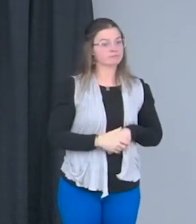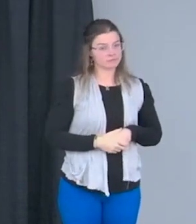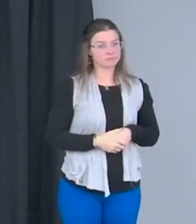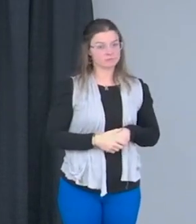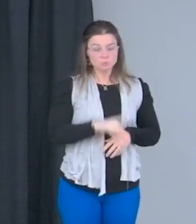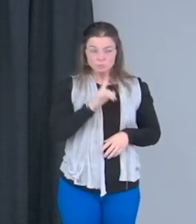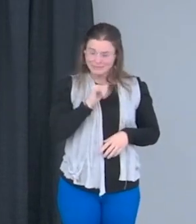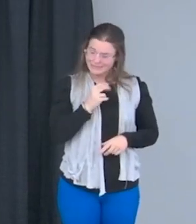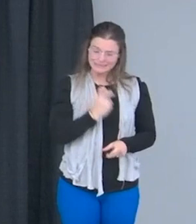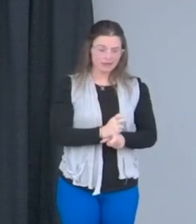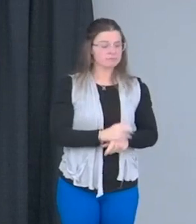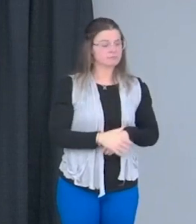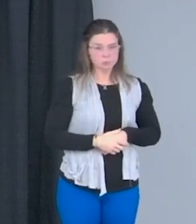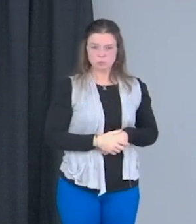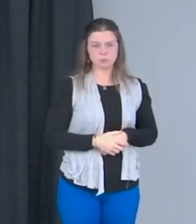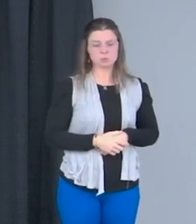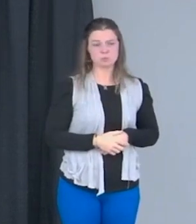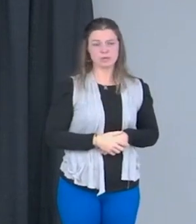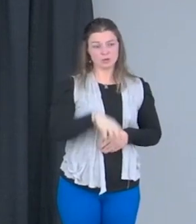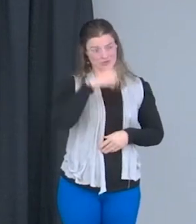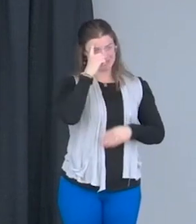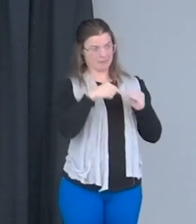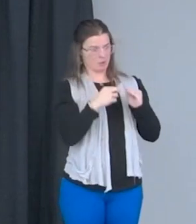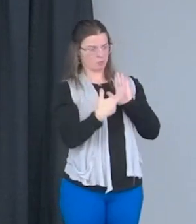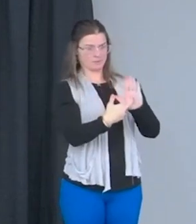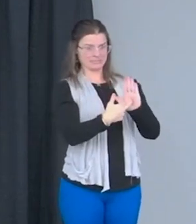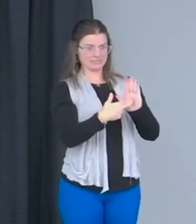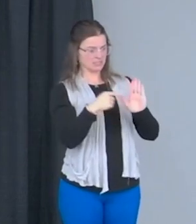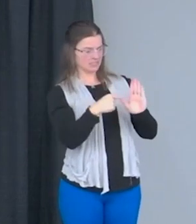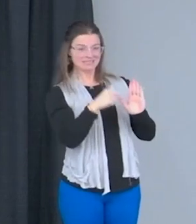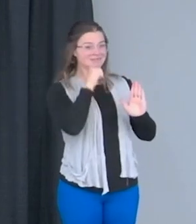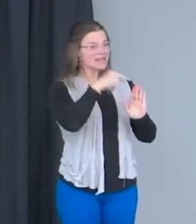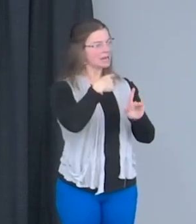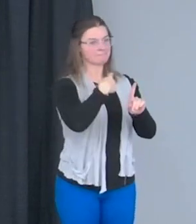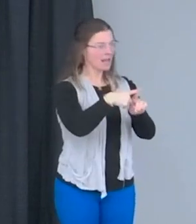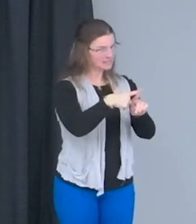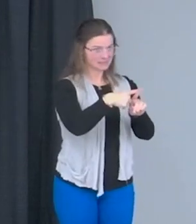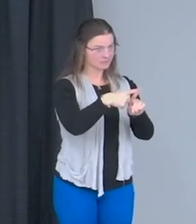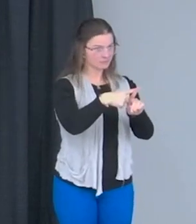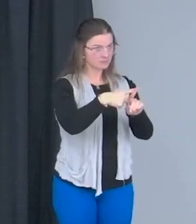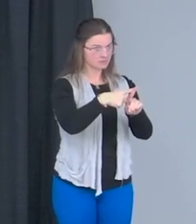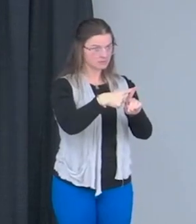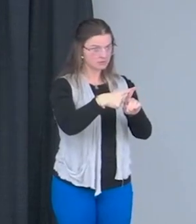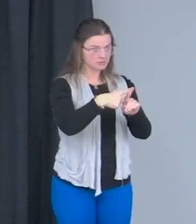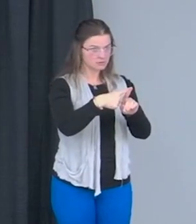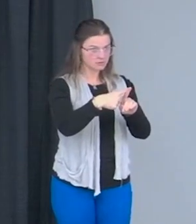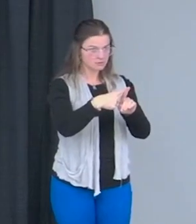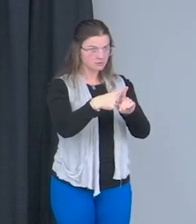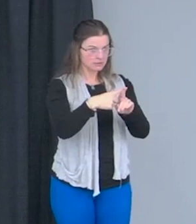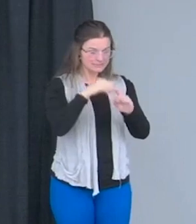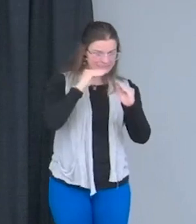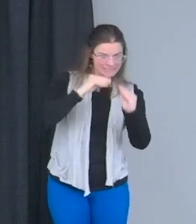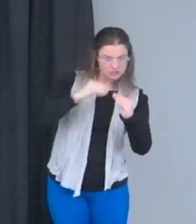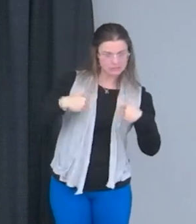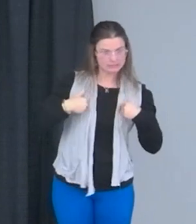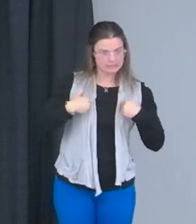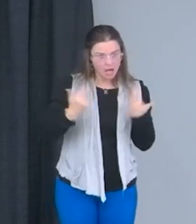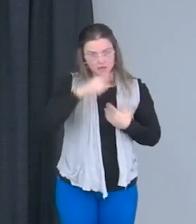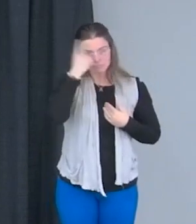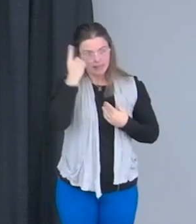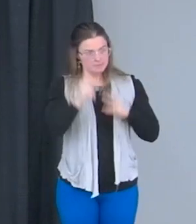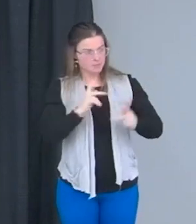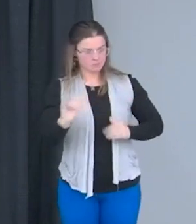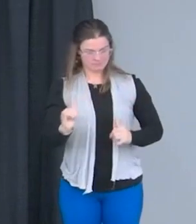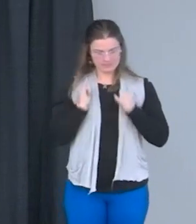very hard. And when you think of representation, it wasn't a positive representation being instilled into individuals like me. So